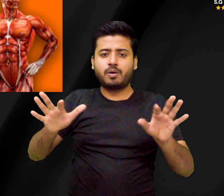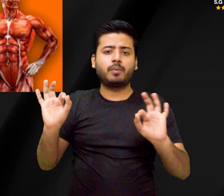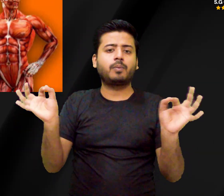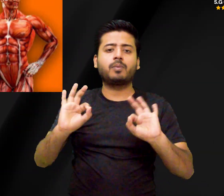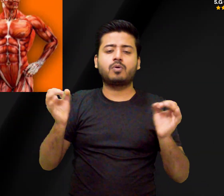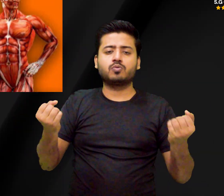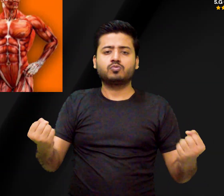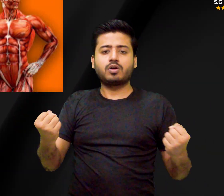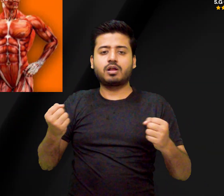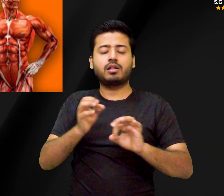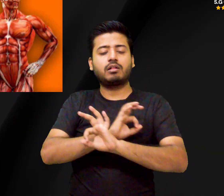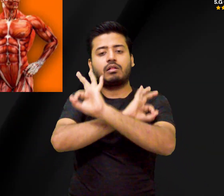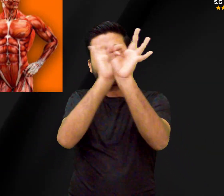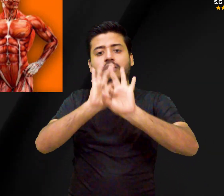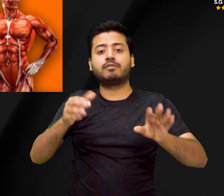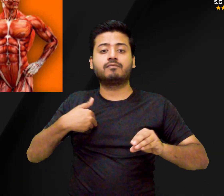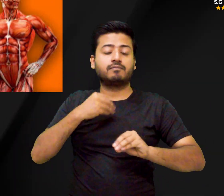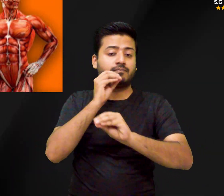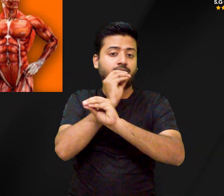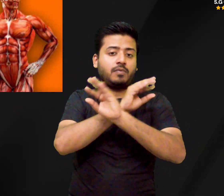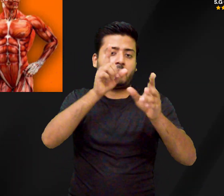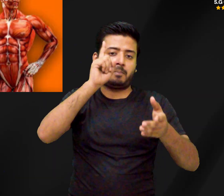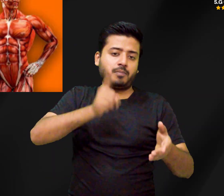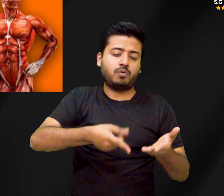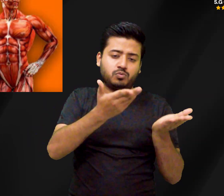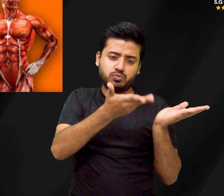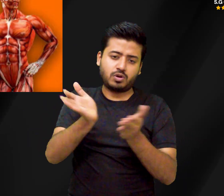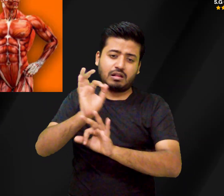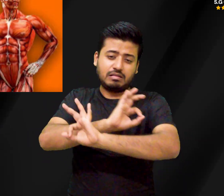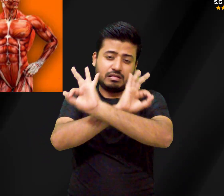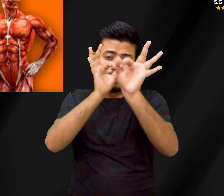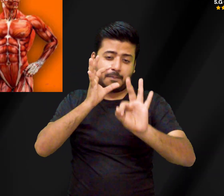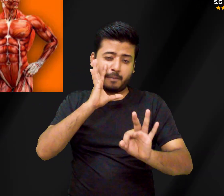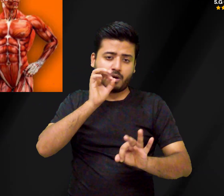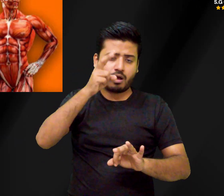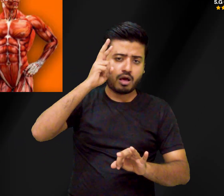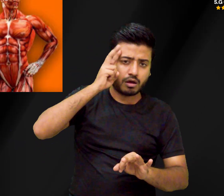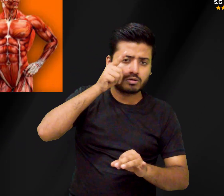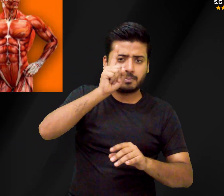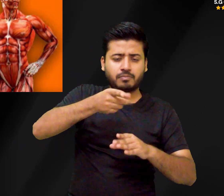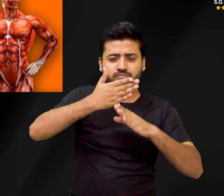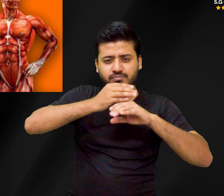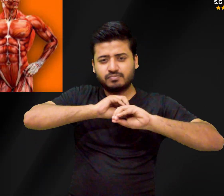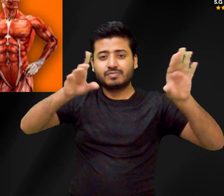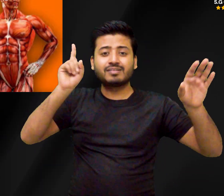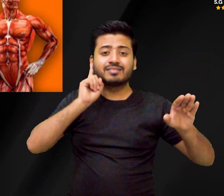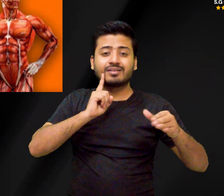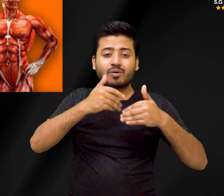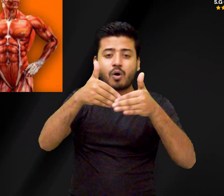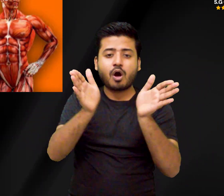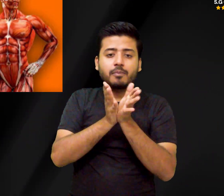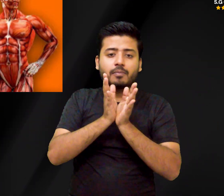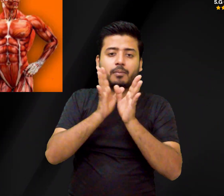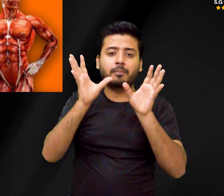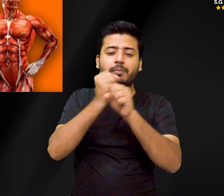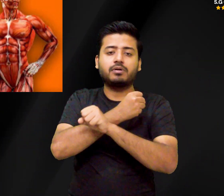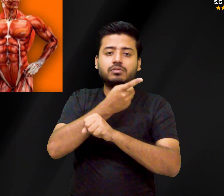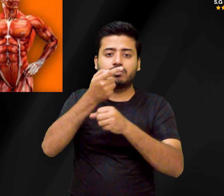leafy greens, and fortified foods. Include vitamin D-rich foods like fatty fish, salmon, tuna, egg